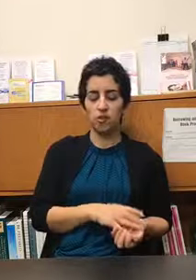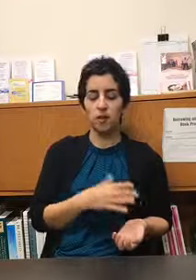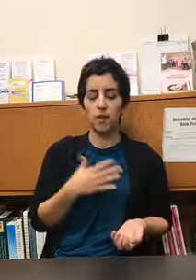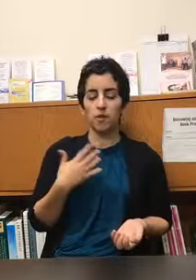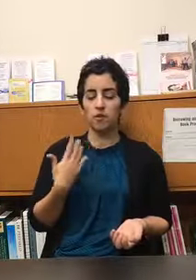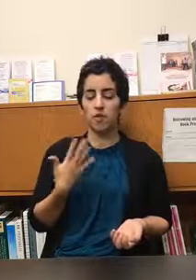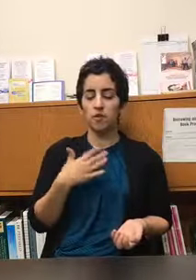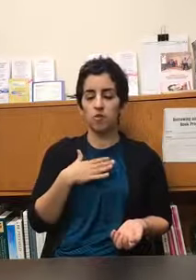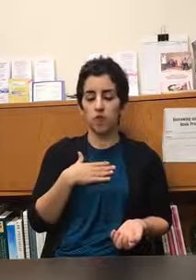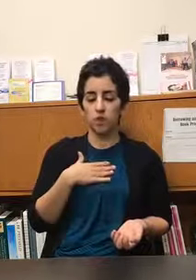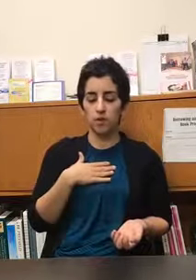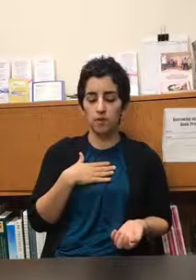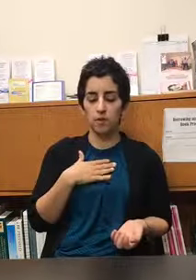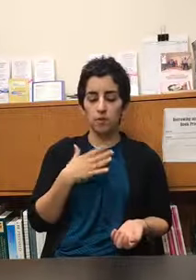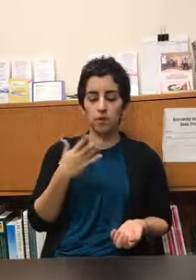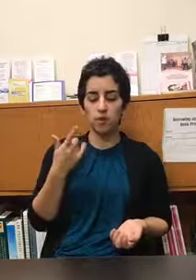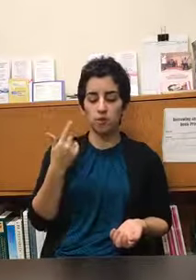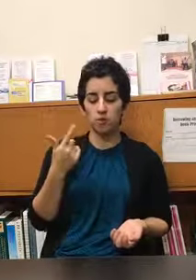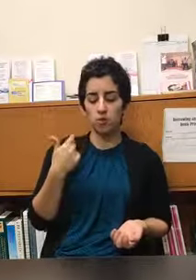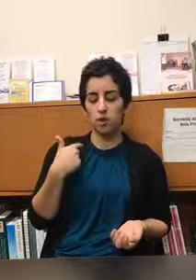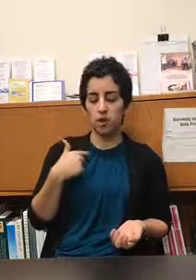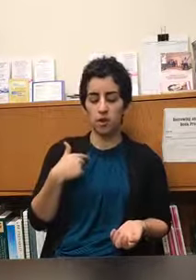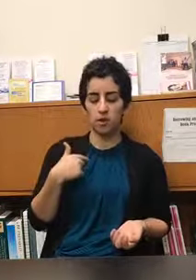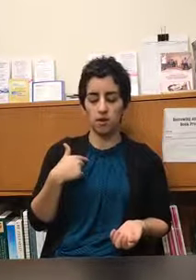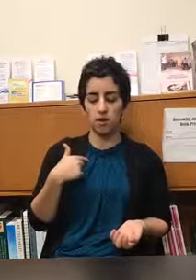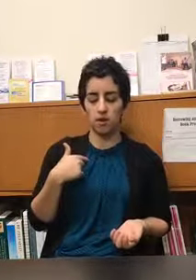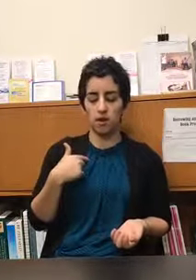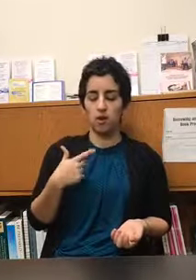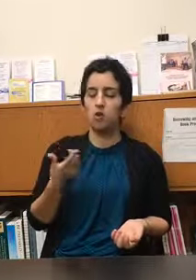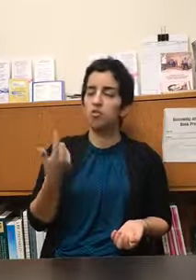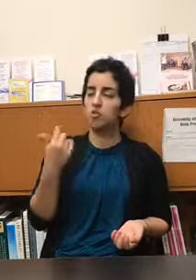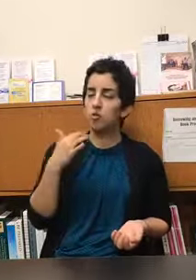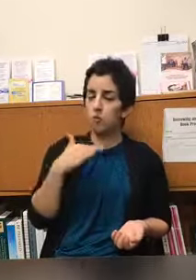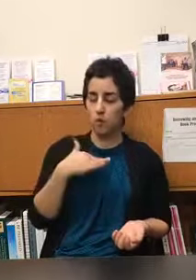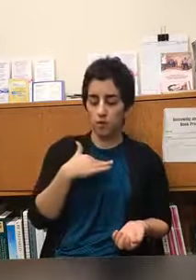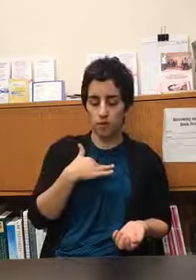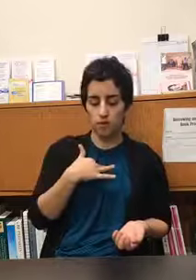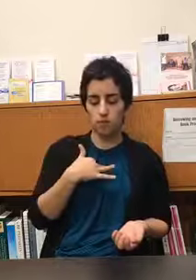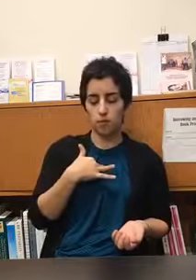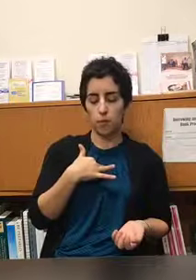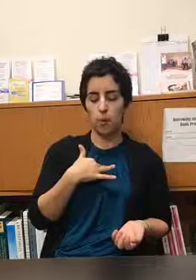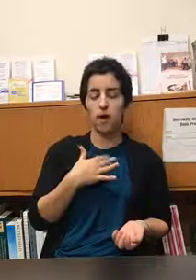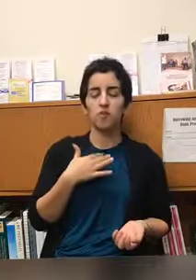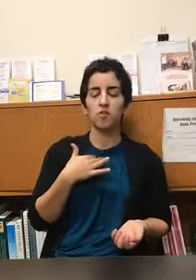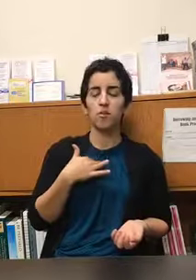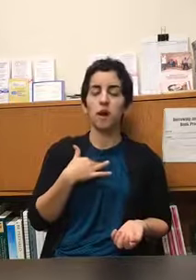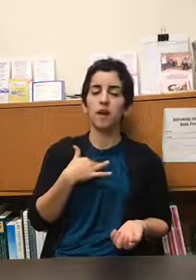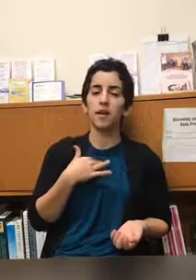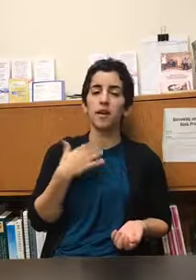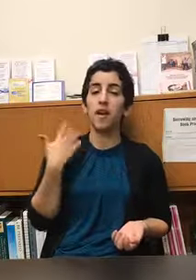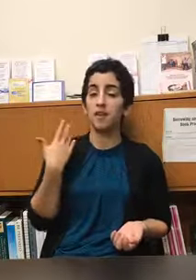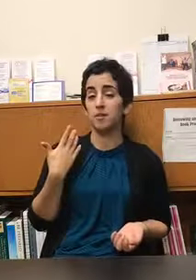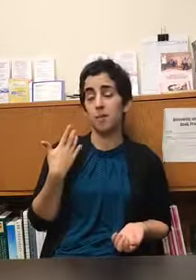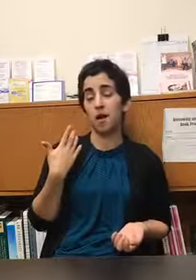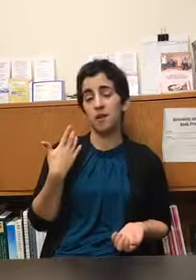allowing yourself to notice so really tuning in to breath to body and to mind